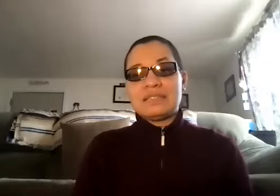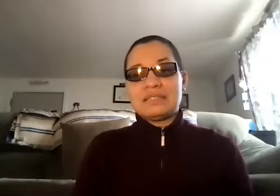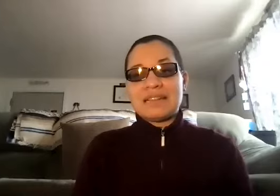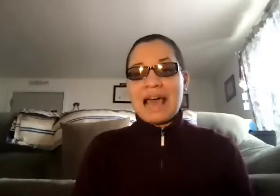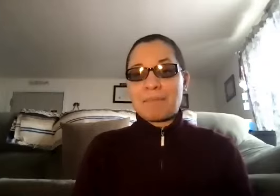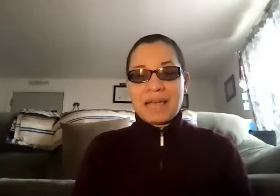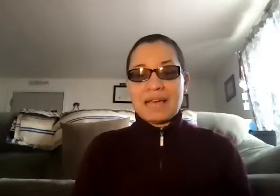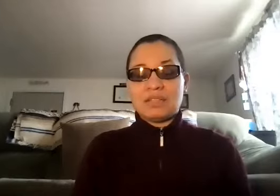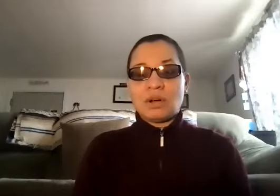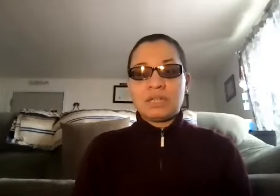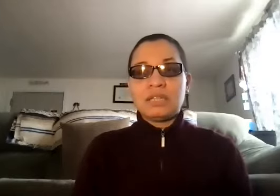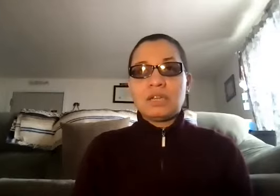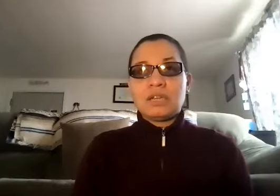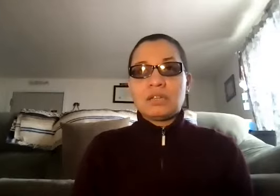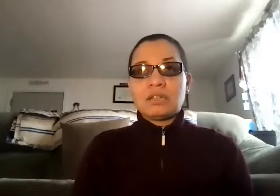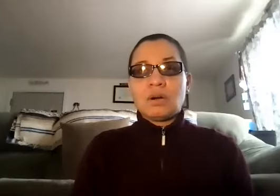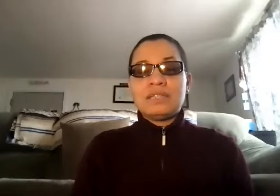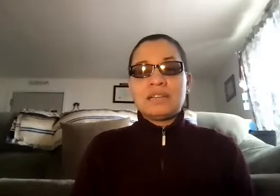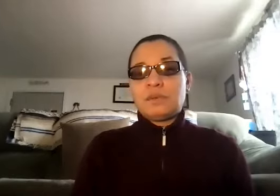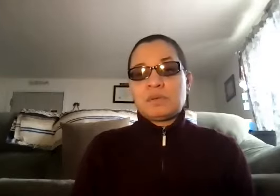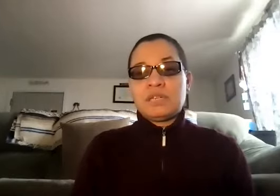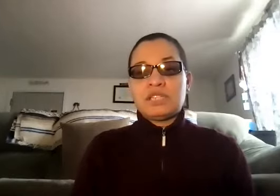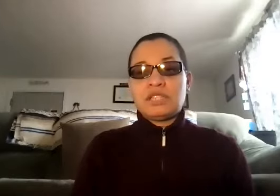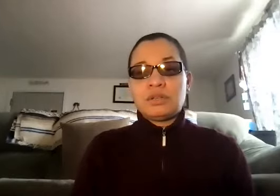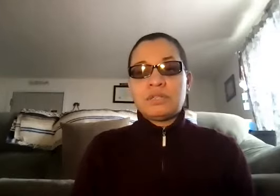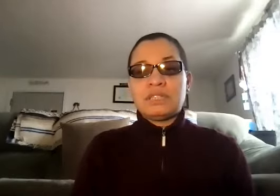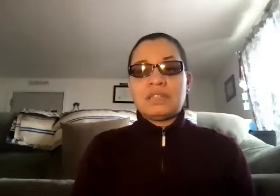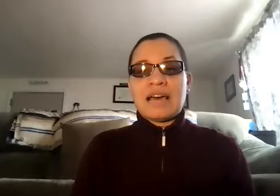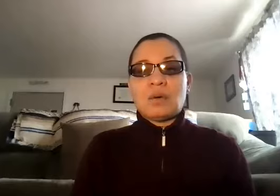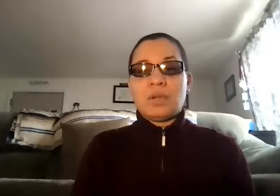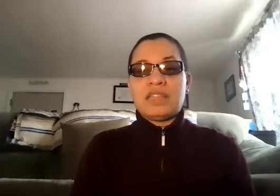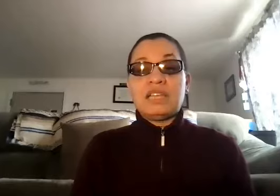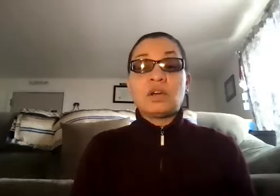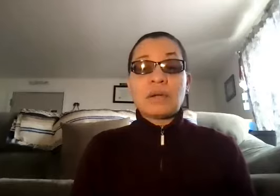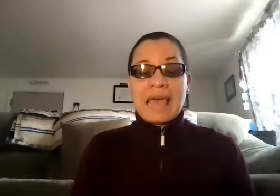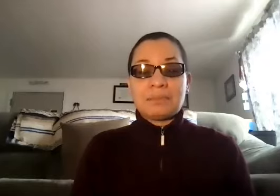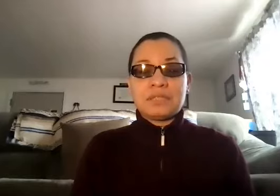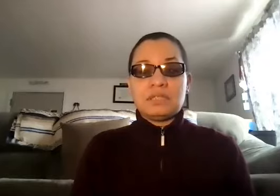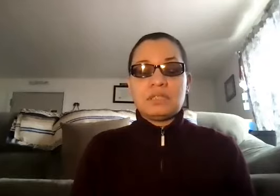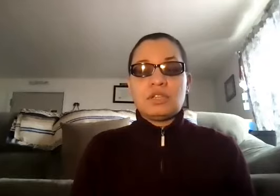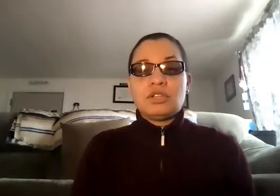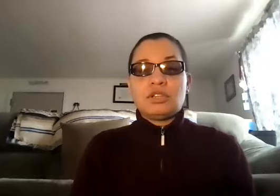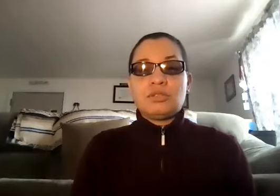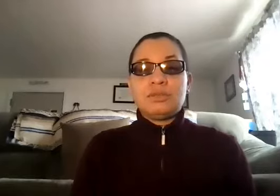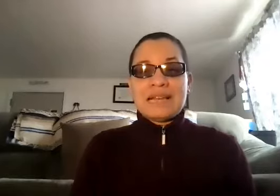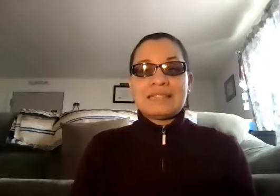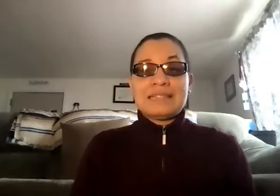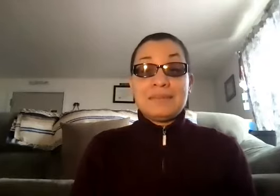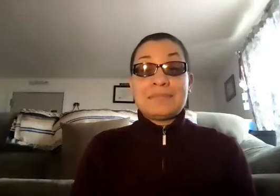not bad. The only difference between the two is that with Eno Caption, you get to keep the